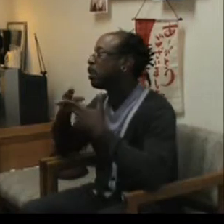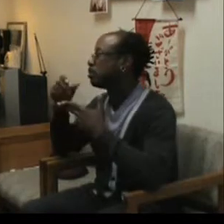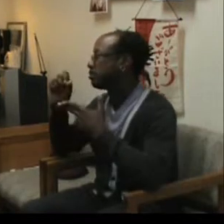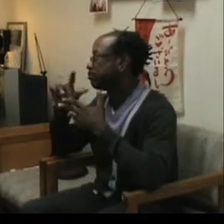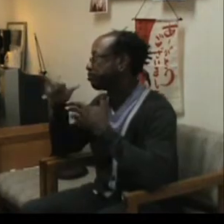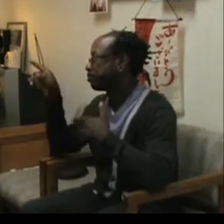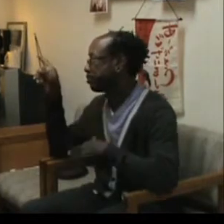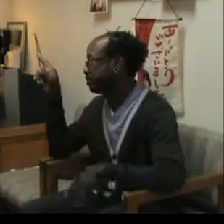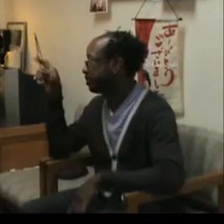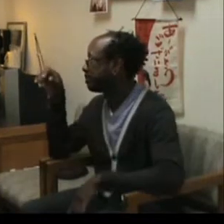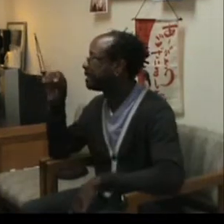Stag. Yeah.